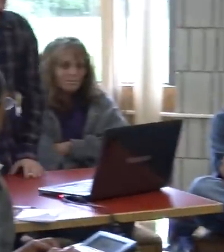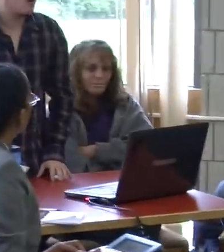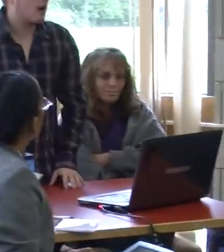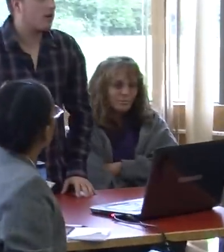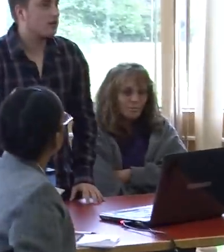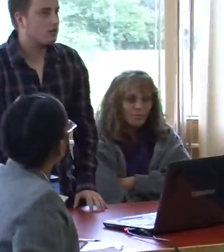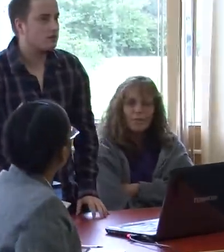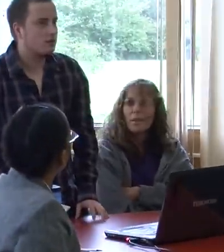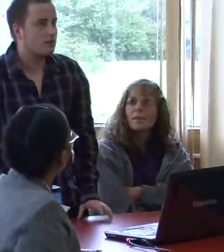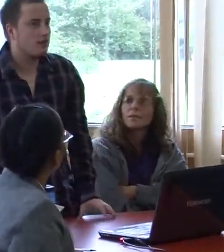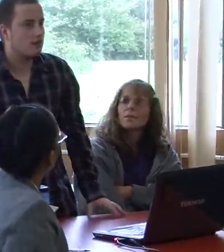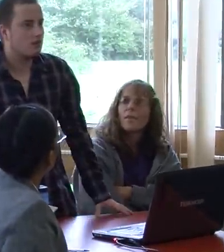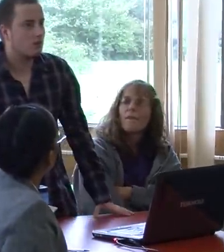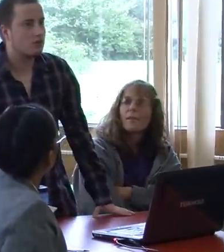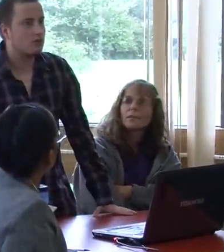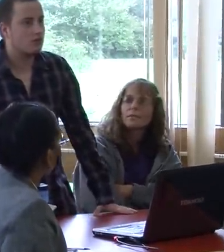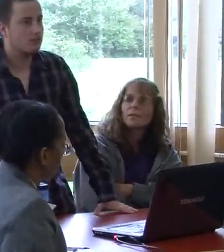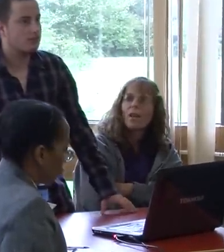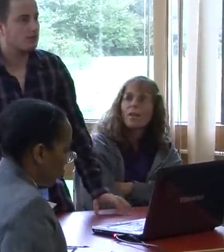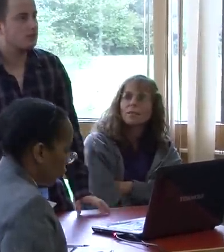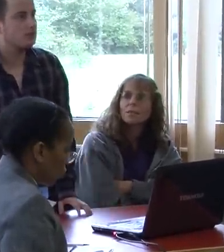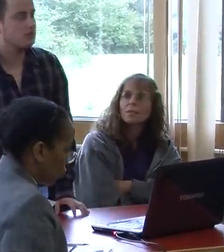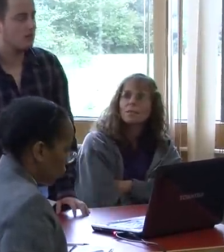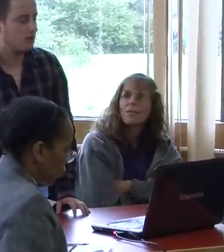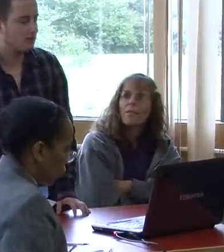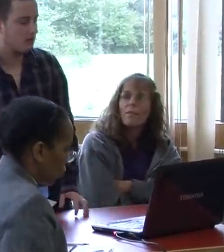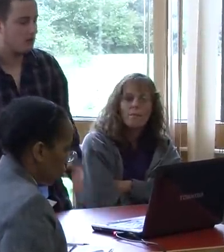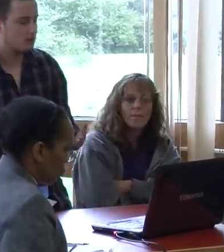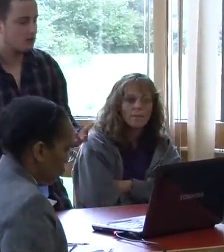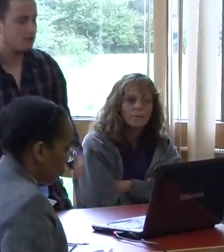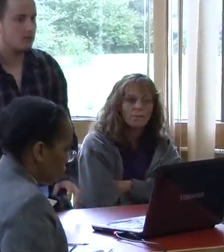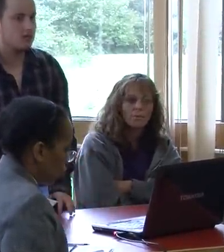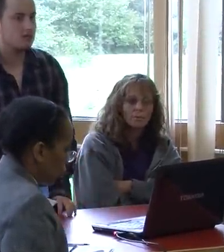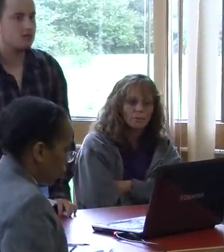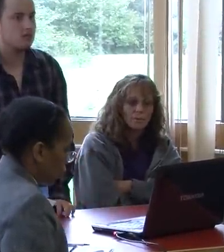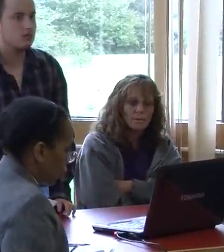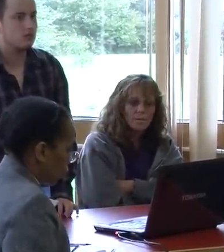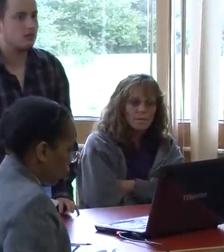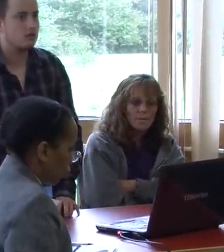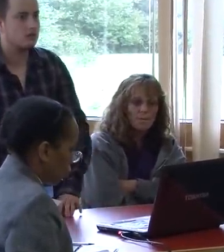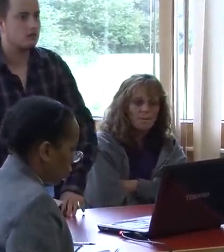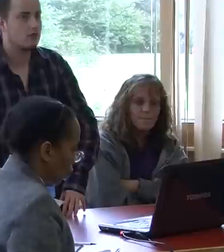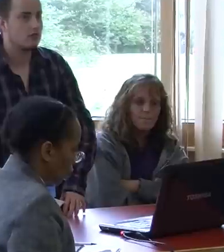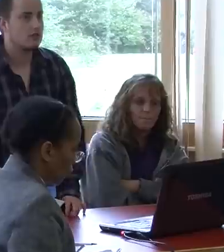I use a cochlear implant. I was implanted in 2003.